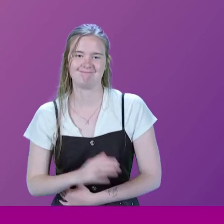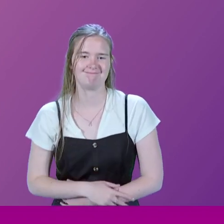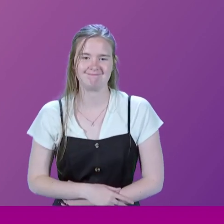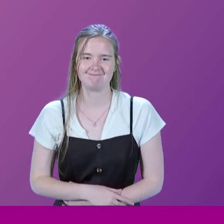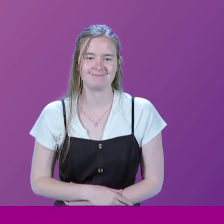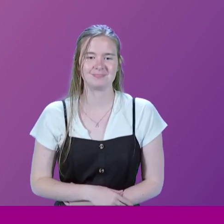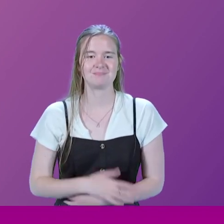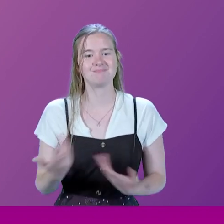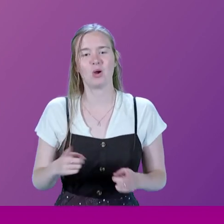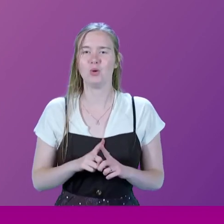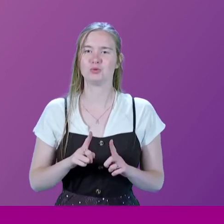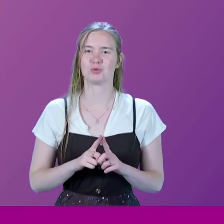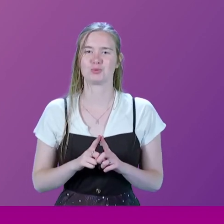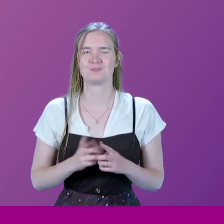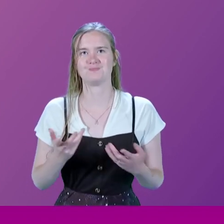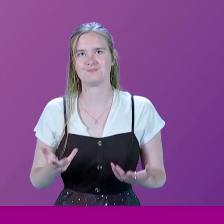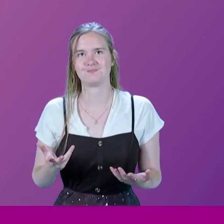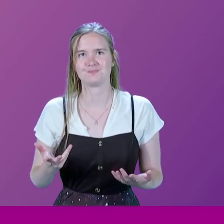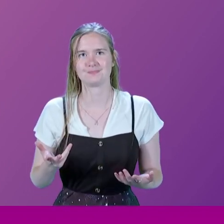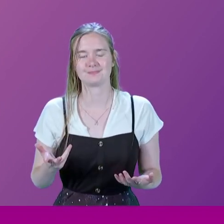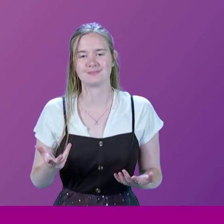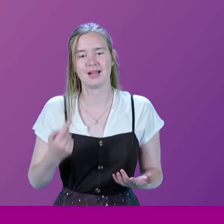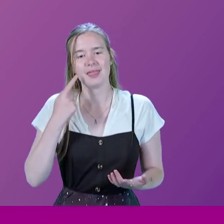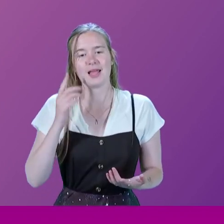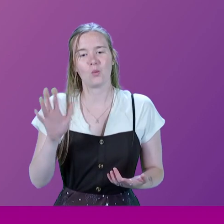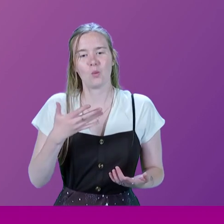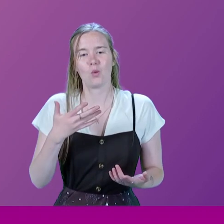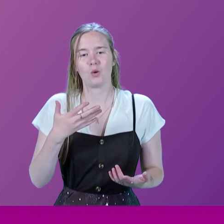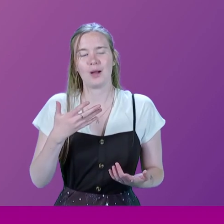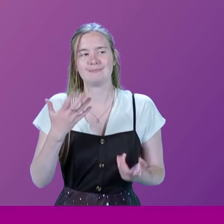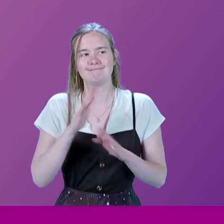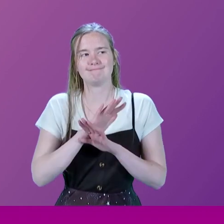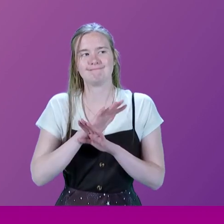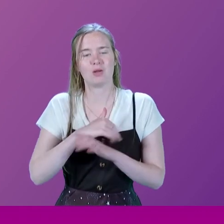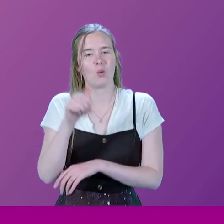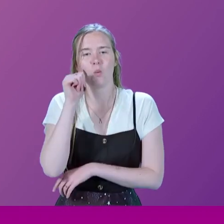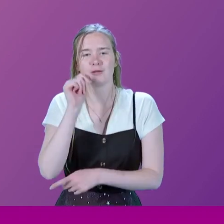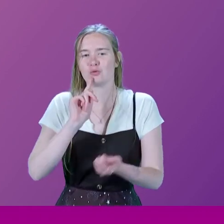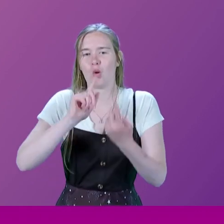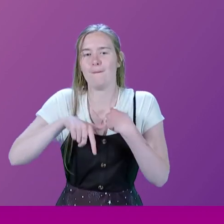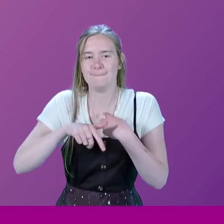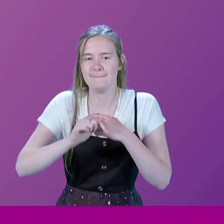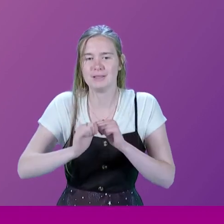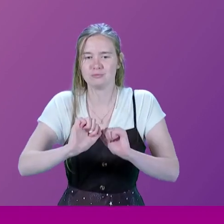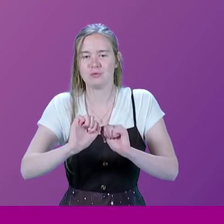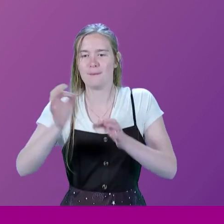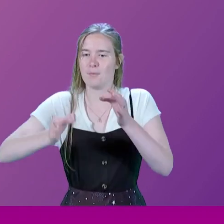And also, I think we're quite unwise to comment too much about the politics of other countries,